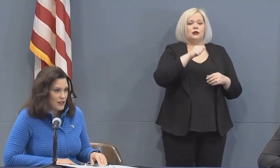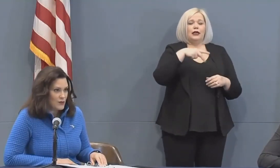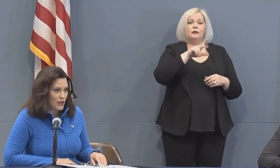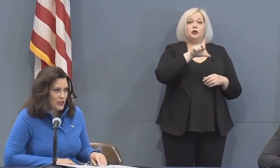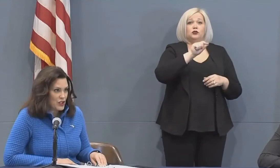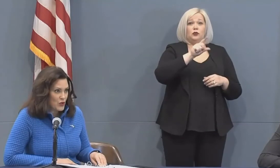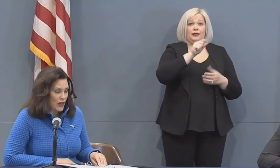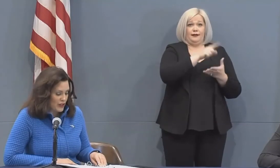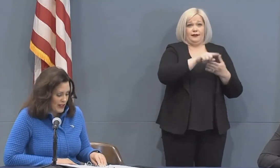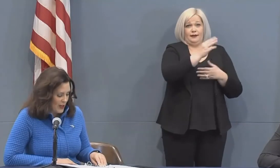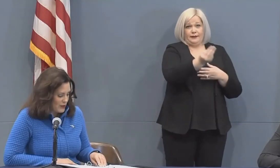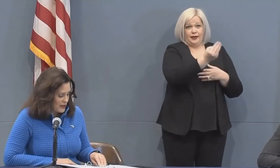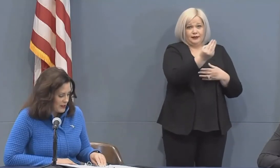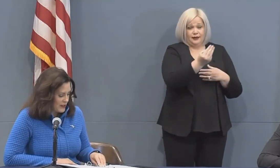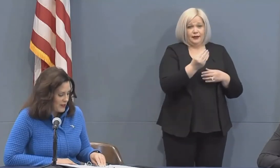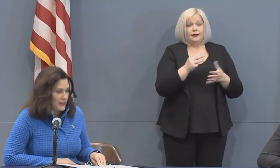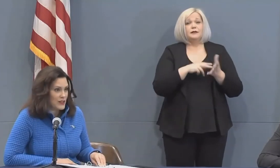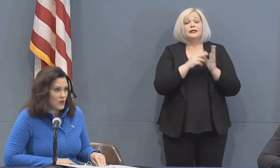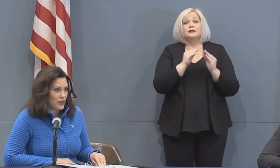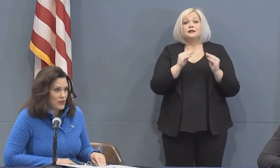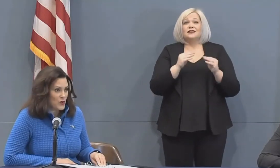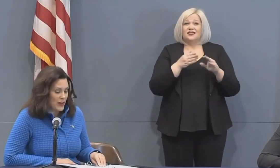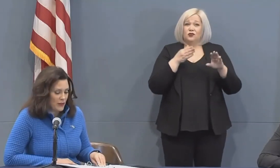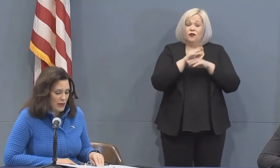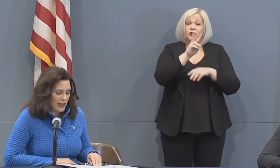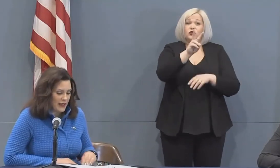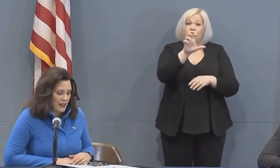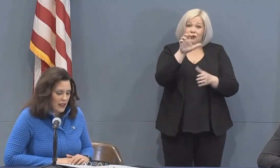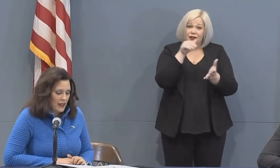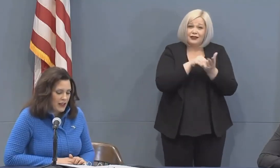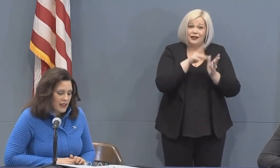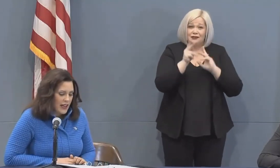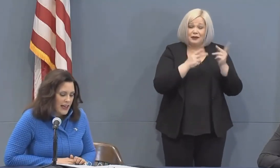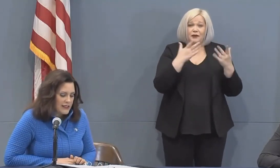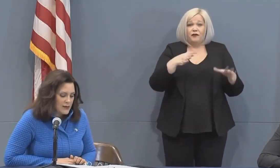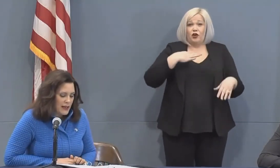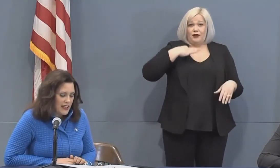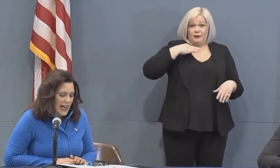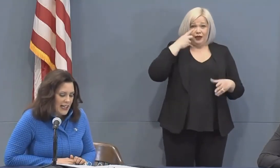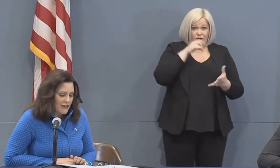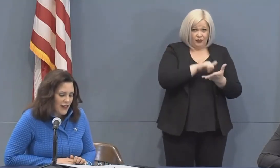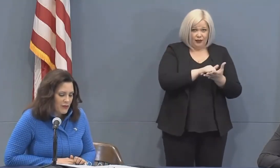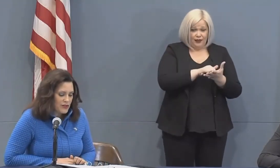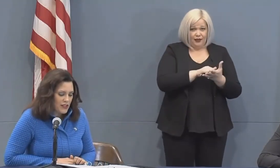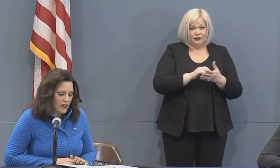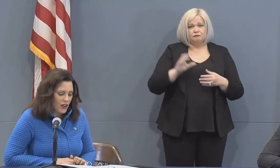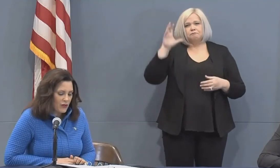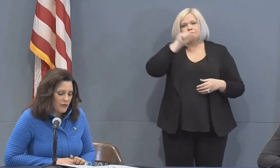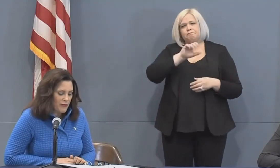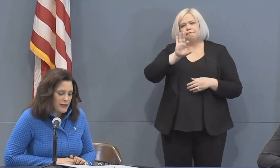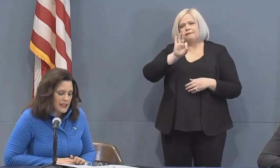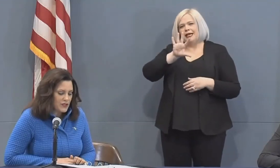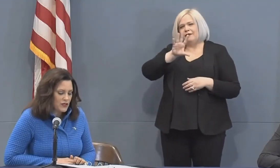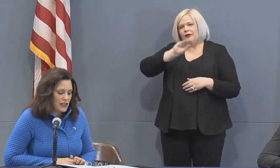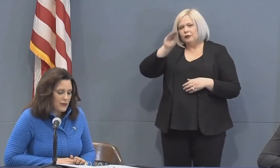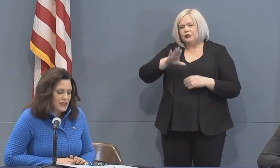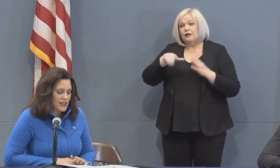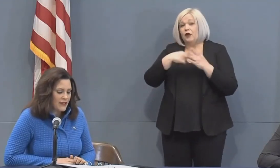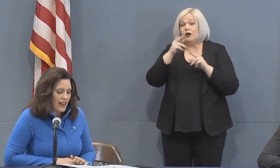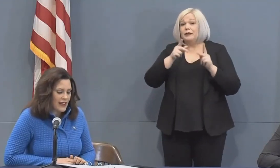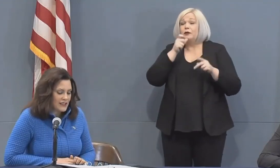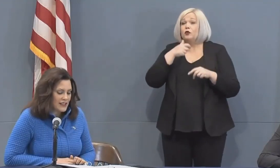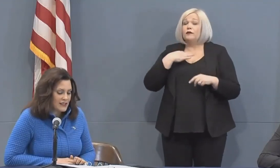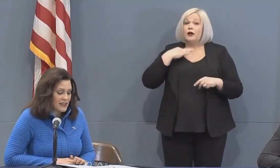and there's more than 200 000 of these workers who have applied an estimated 95 percent of all potential